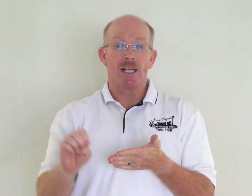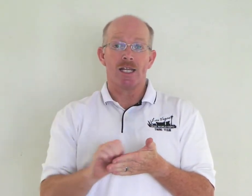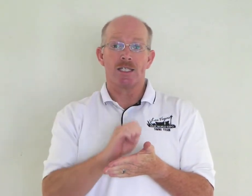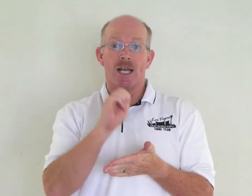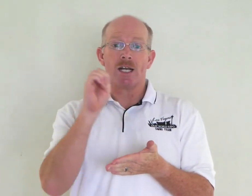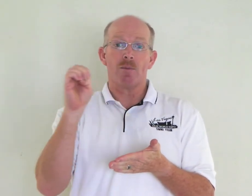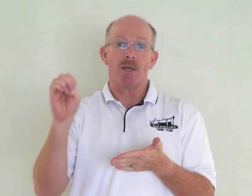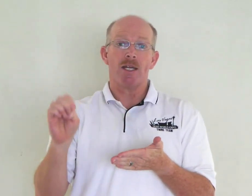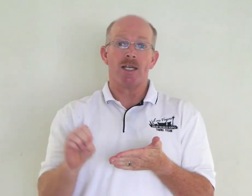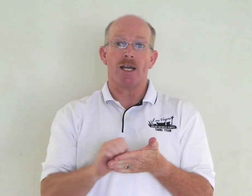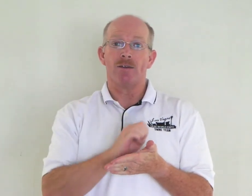Encyclopedia.